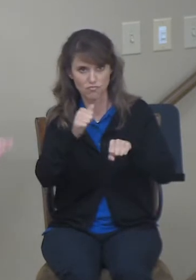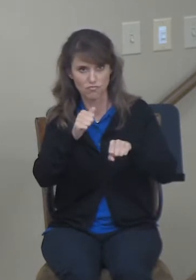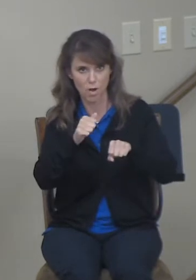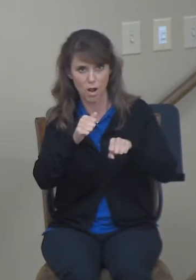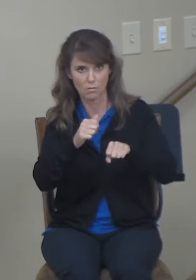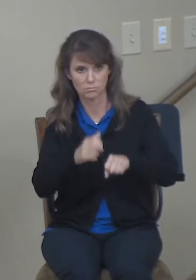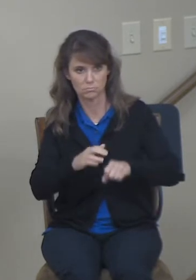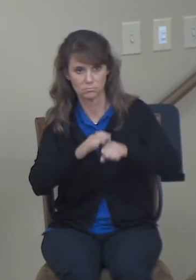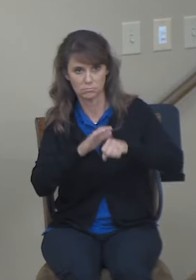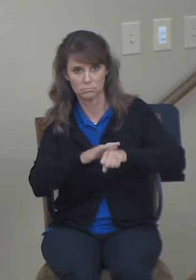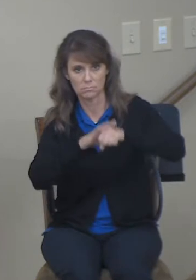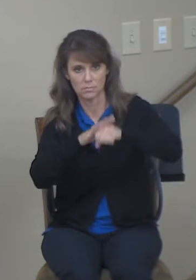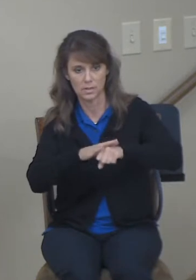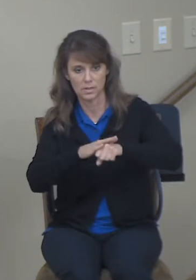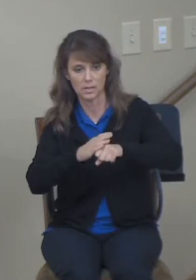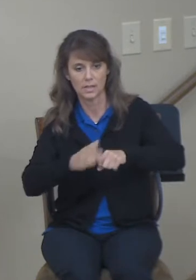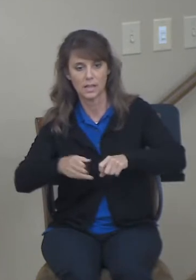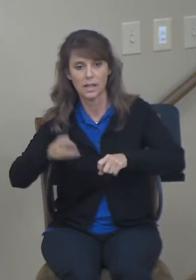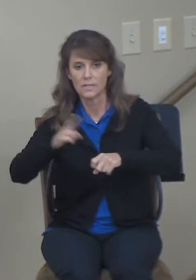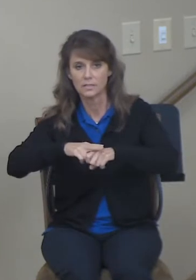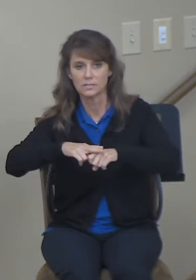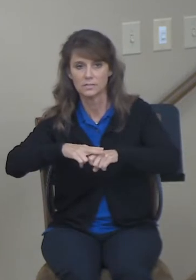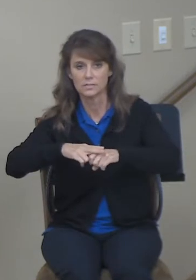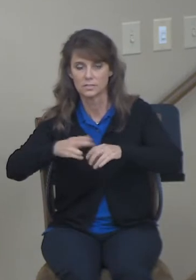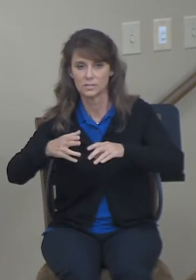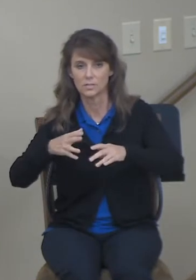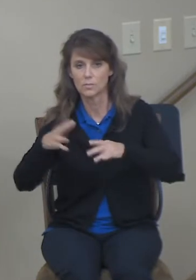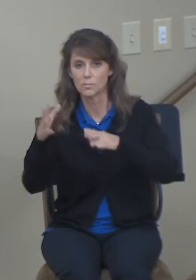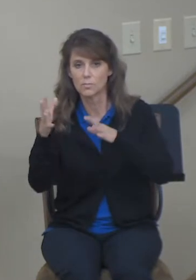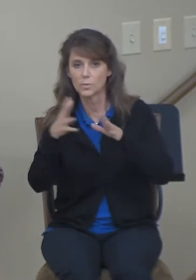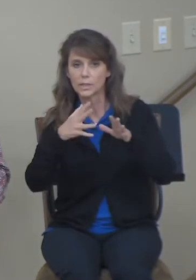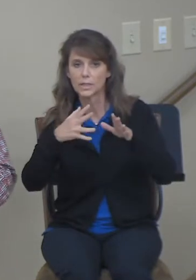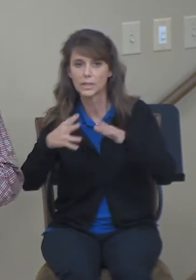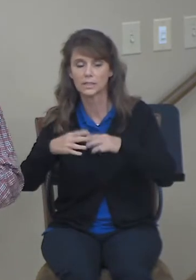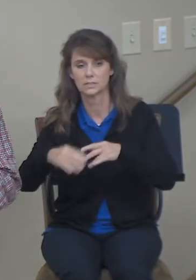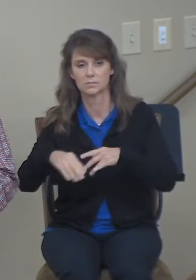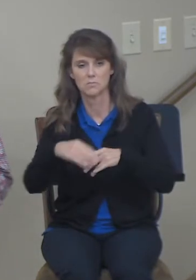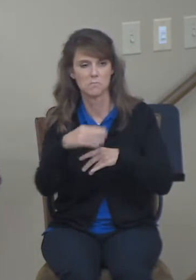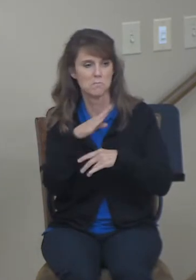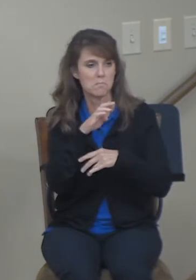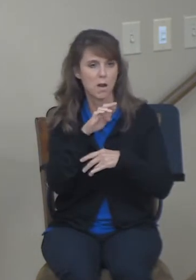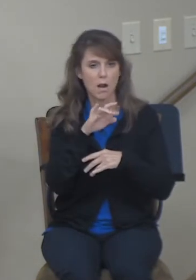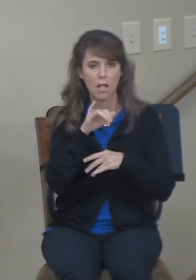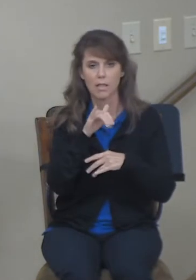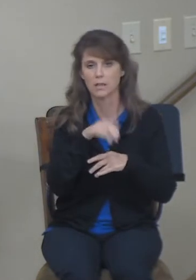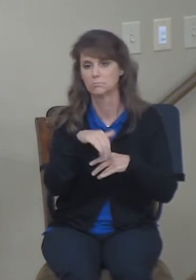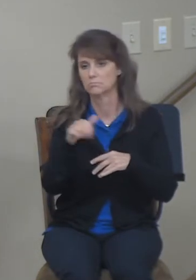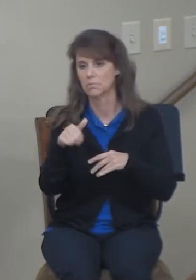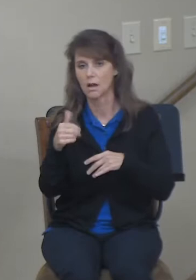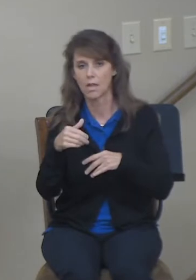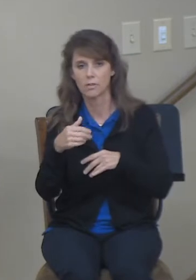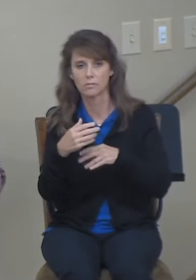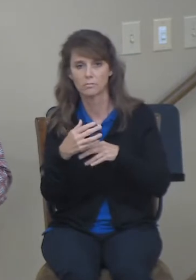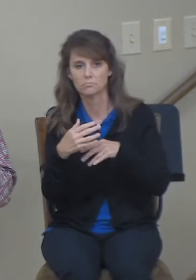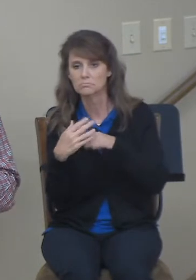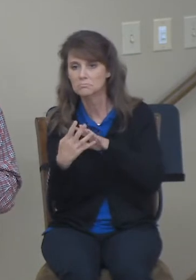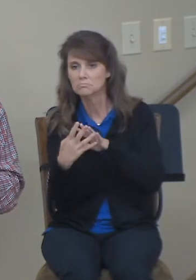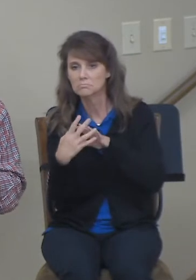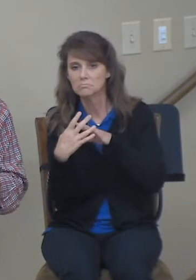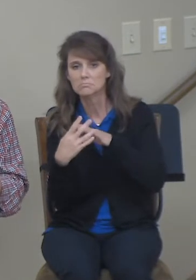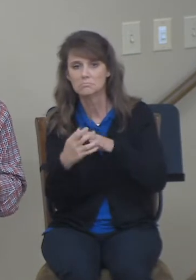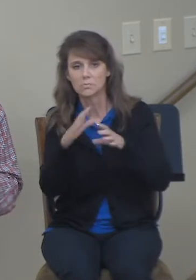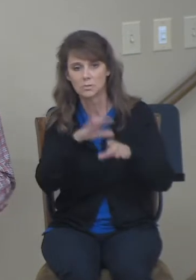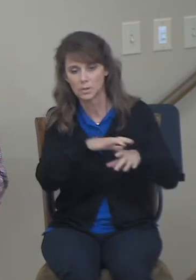of the hill where it would catch all of the breezes. The barley or the other grain was laid down on the floor. then either